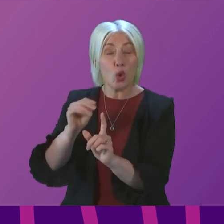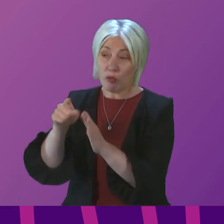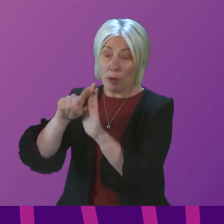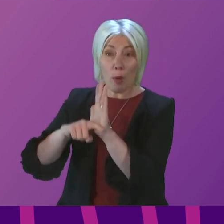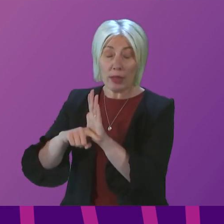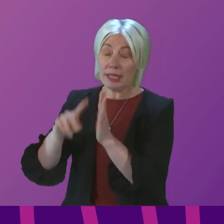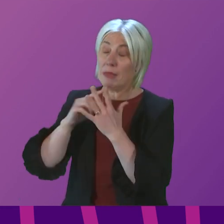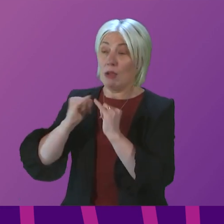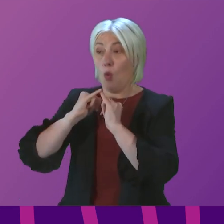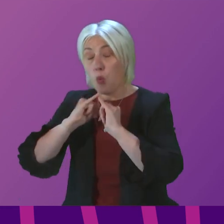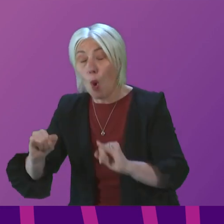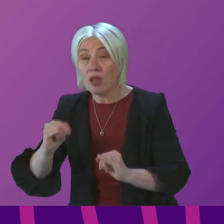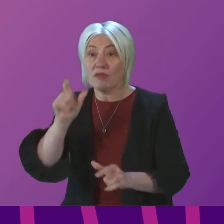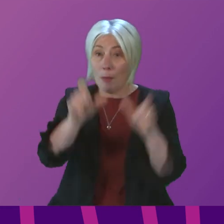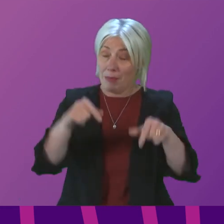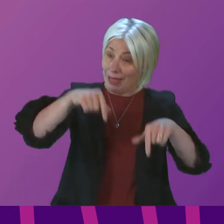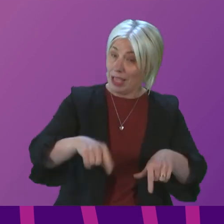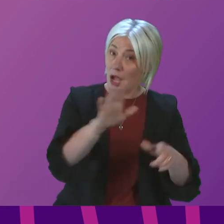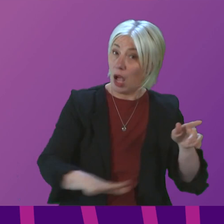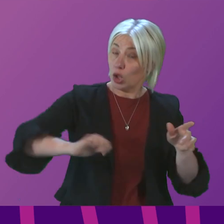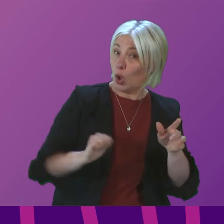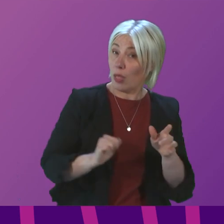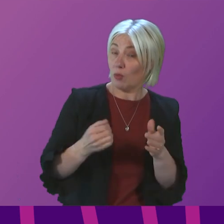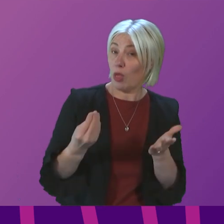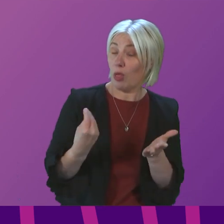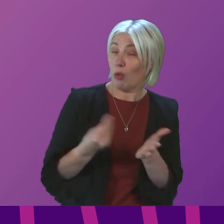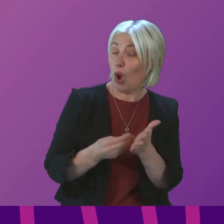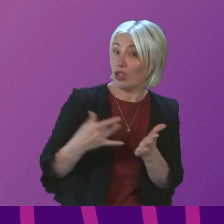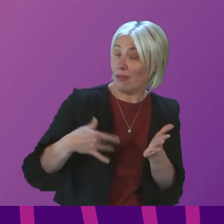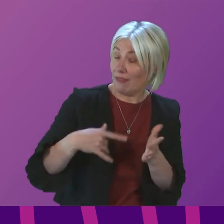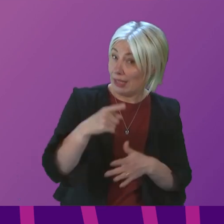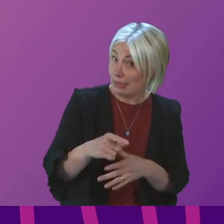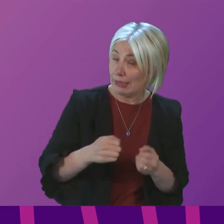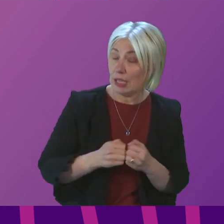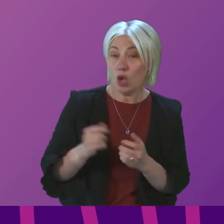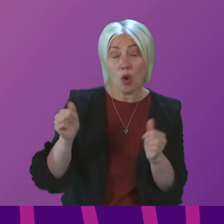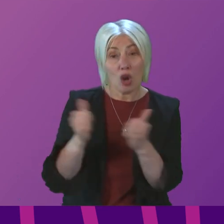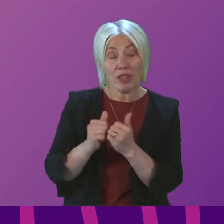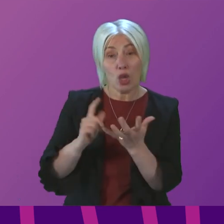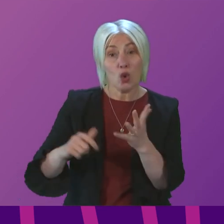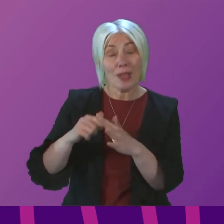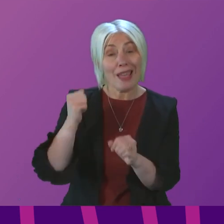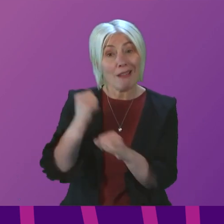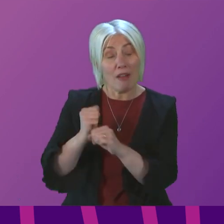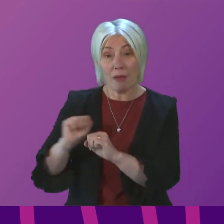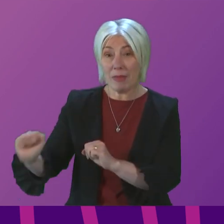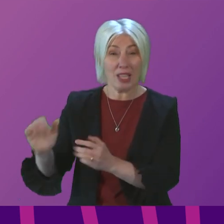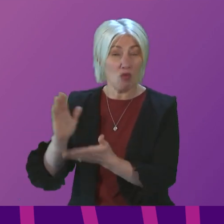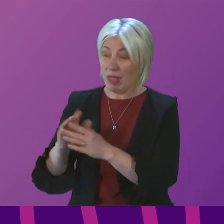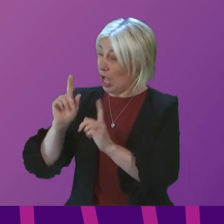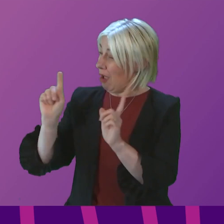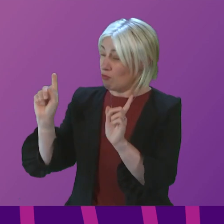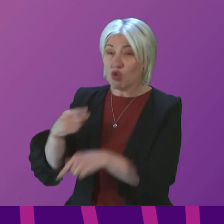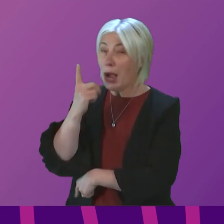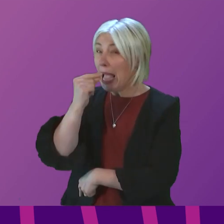to exacerbate the cost of living crisis for people right across Scotland and UK. So does the First Minister agree that the UK government has shown itself totally incapable